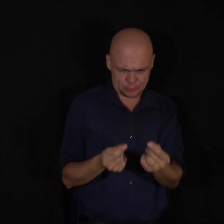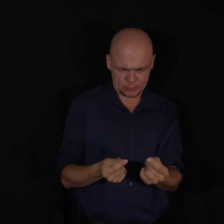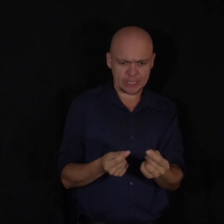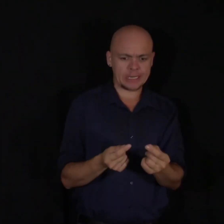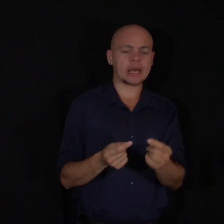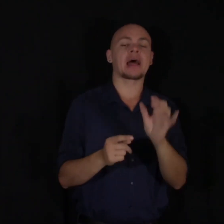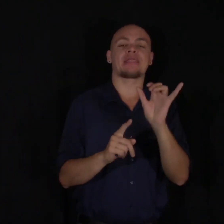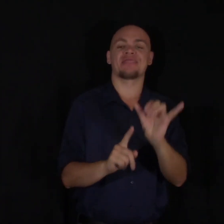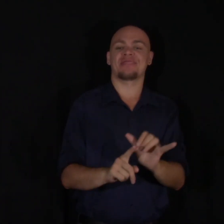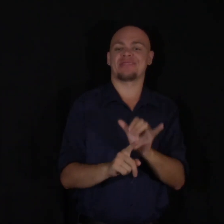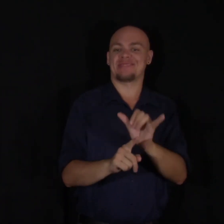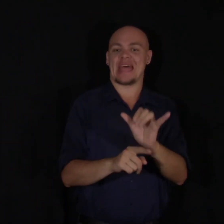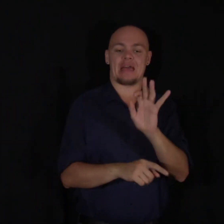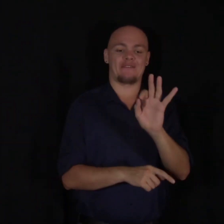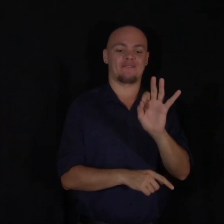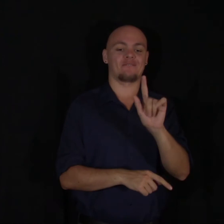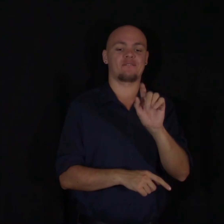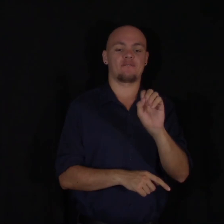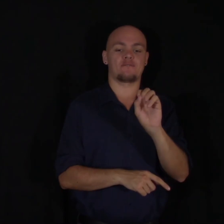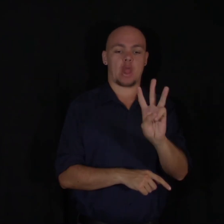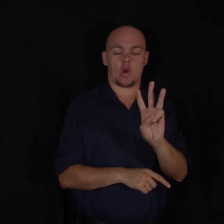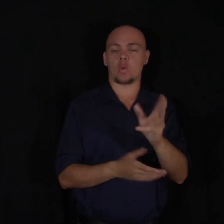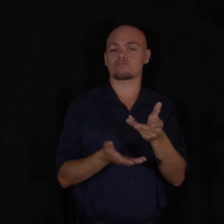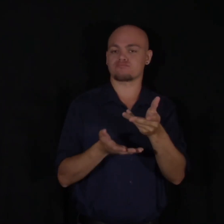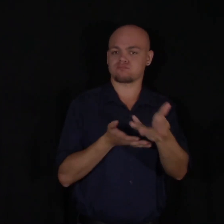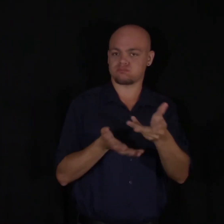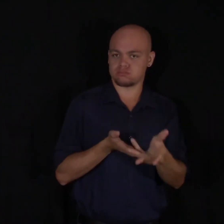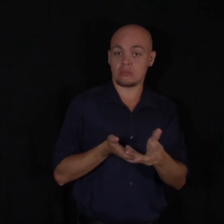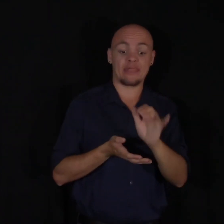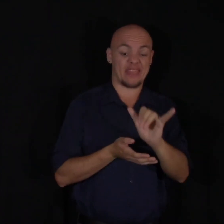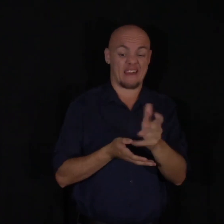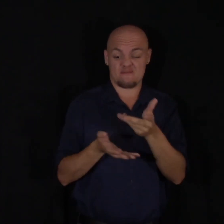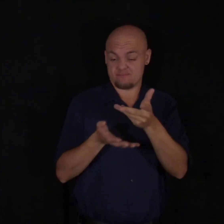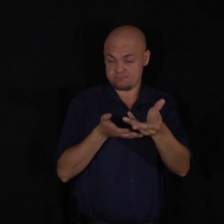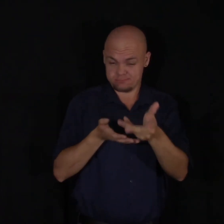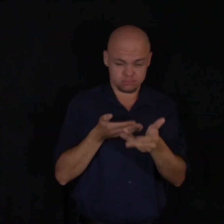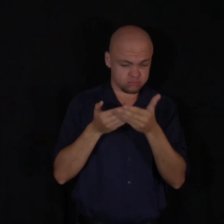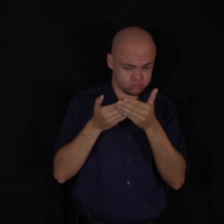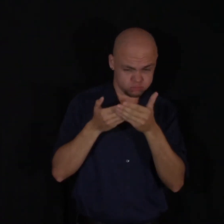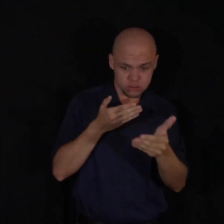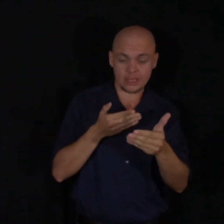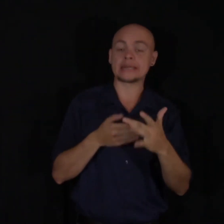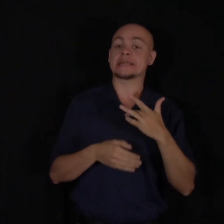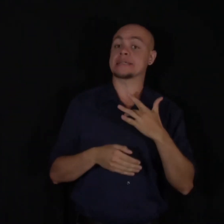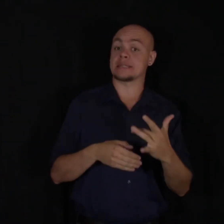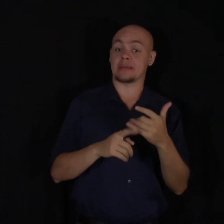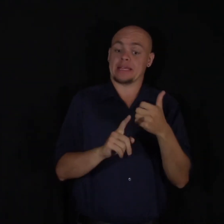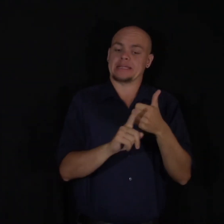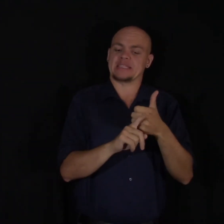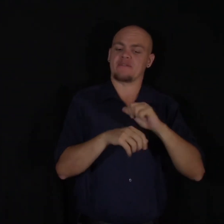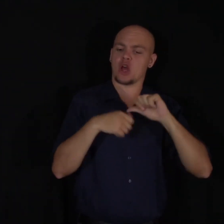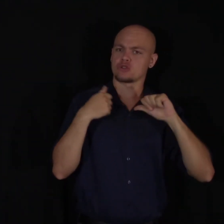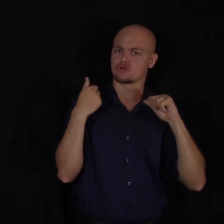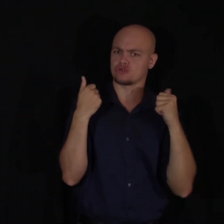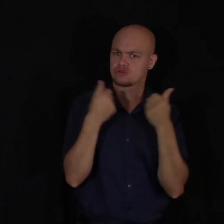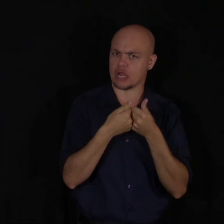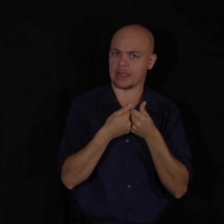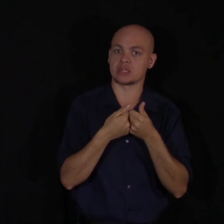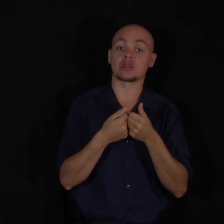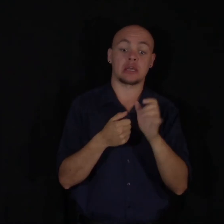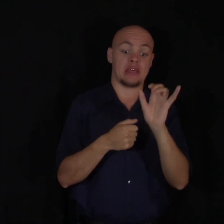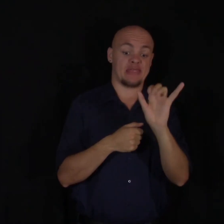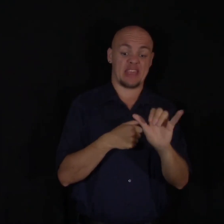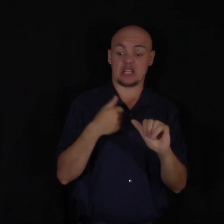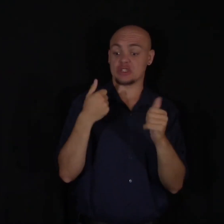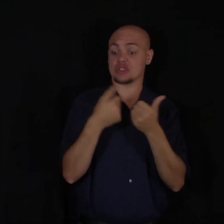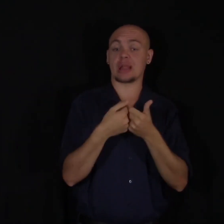flow. That is engagement. And when you enter the state of flow, you're often doing a challenge. And when you reach that challenge and you achieve it,